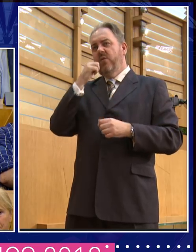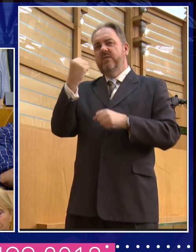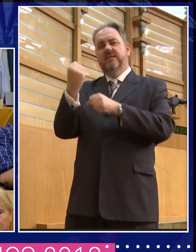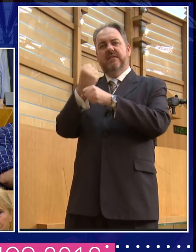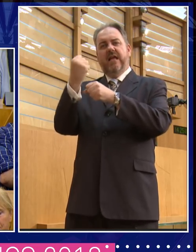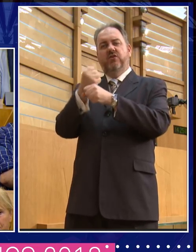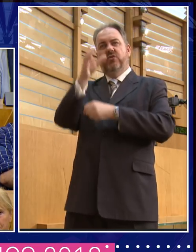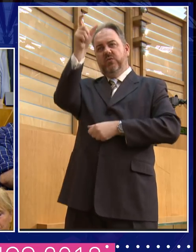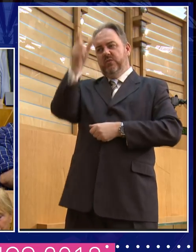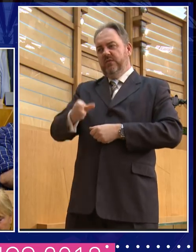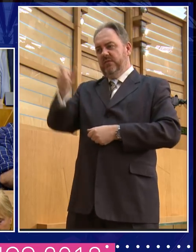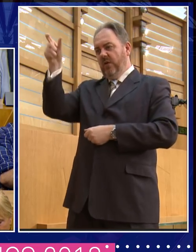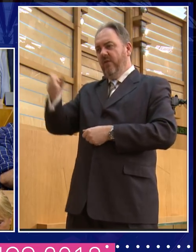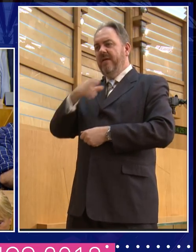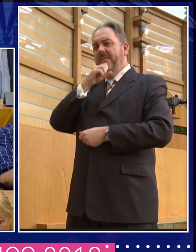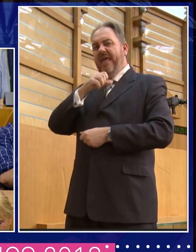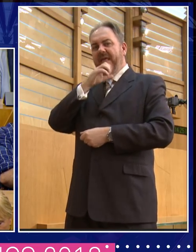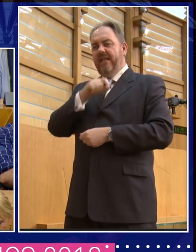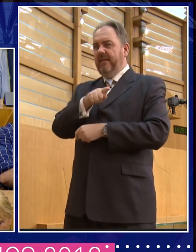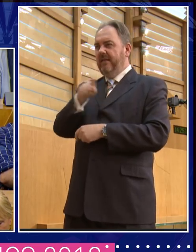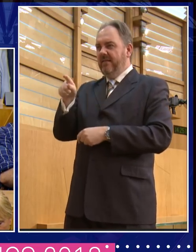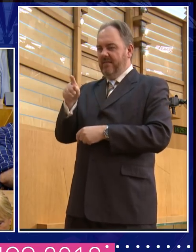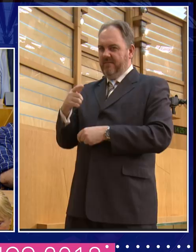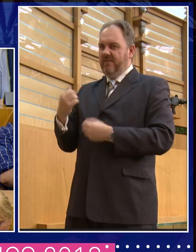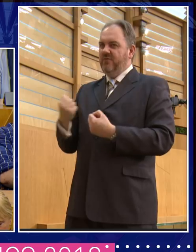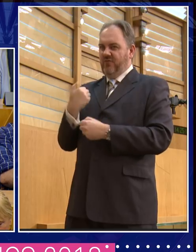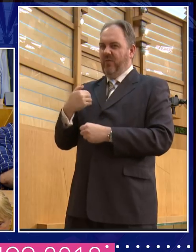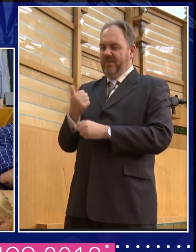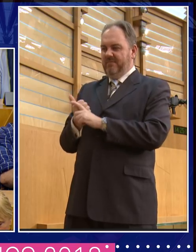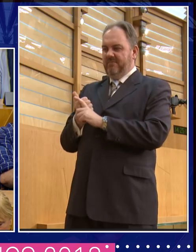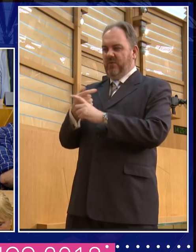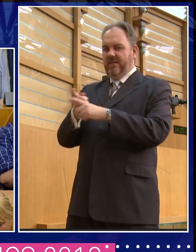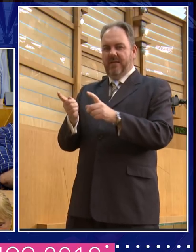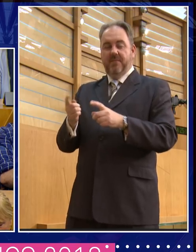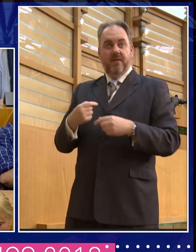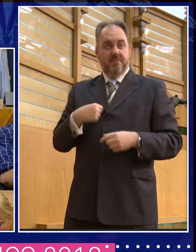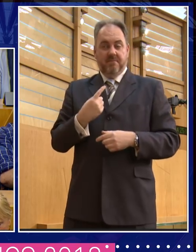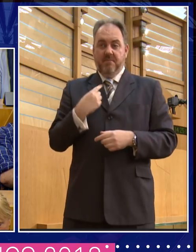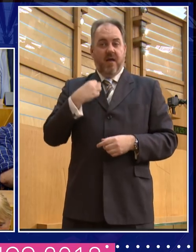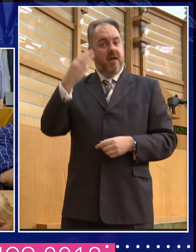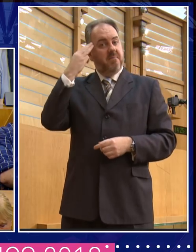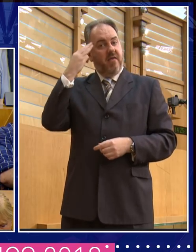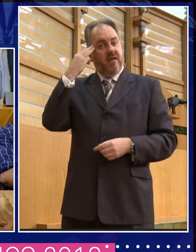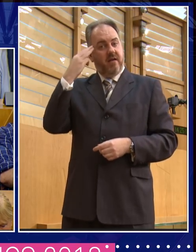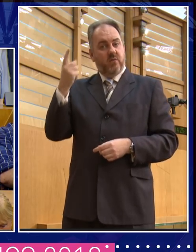Scotland here because I had a lot of strong women in my family. We weren't academics. My mother was a psychiatric survivor